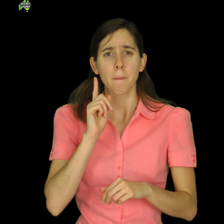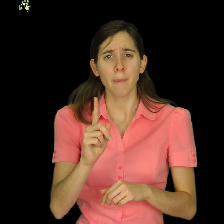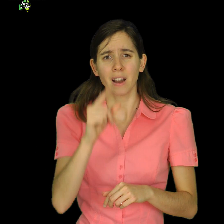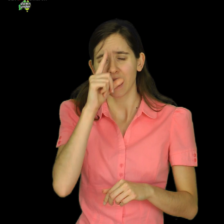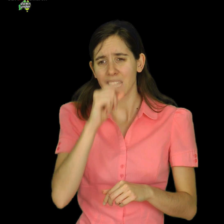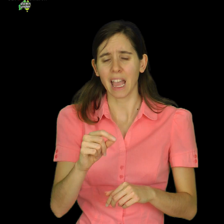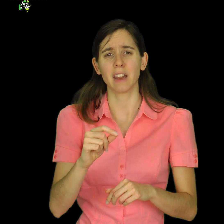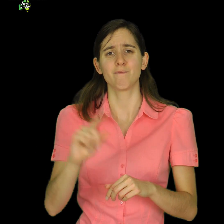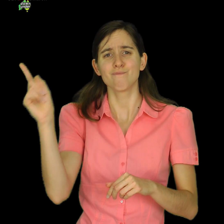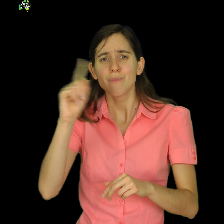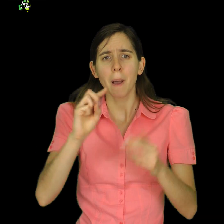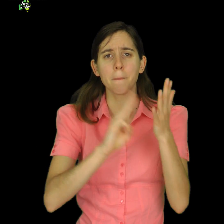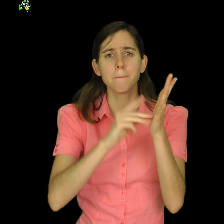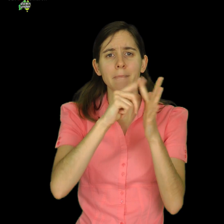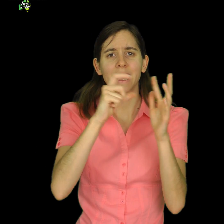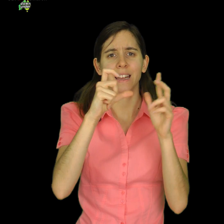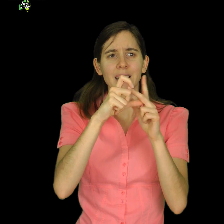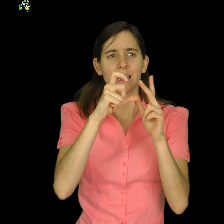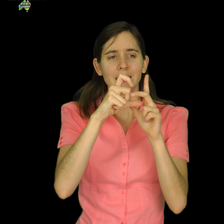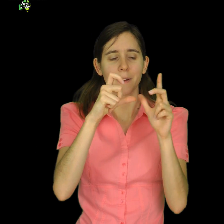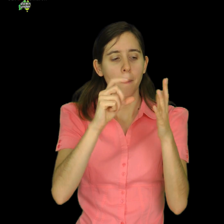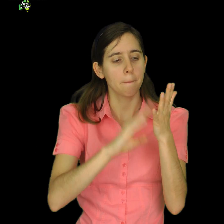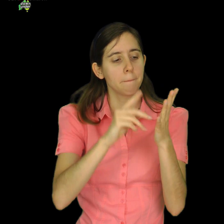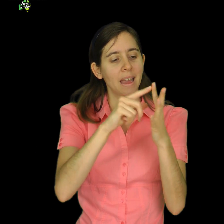be the greatest distraction from life's most meaningful activities?